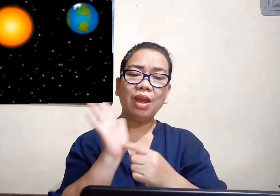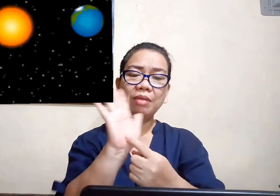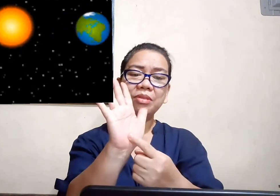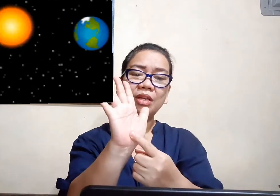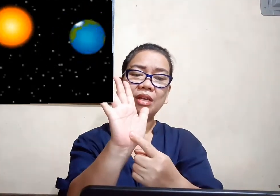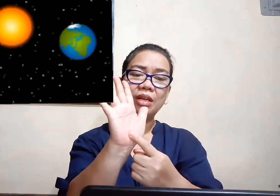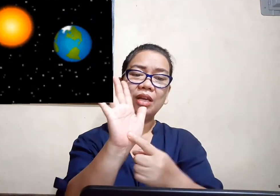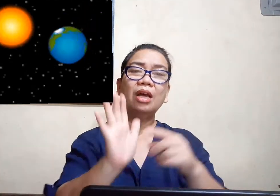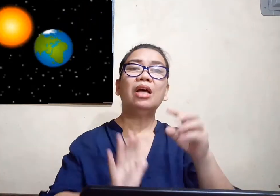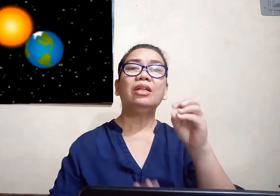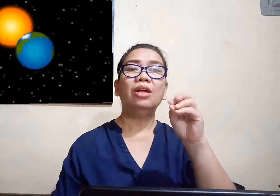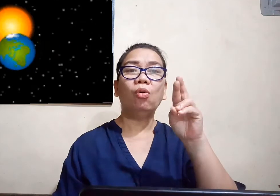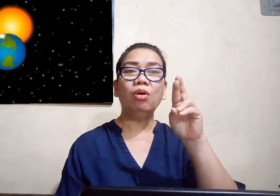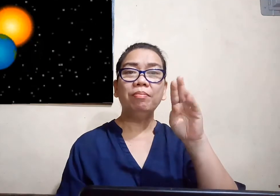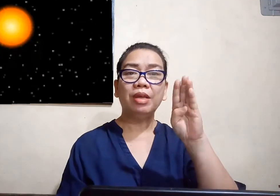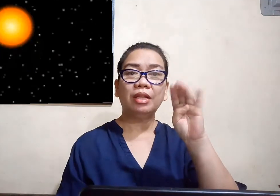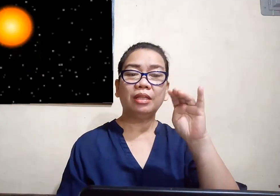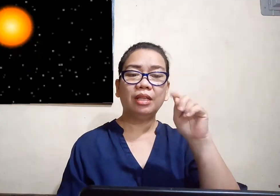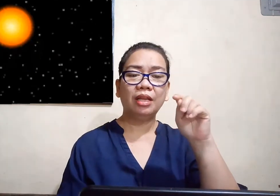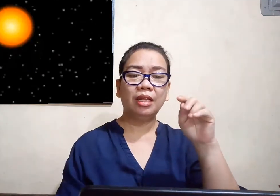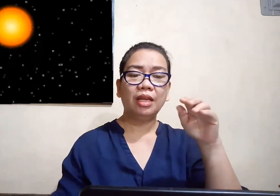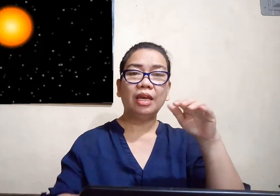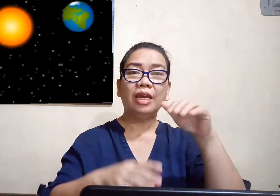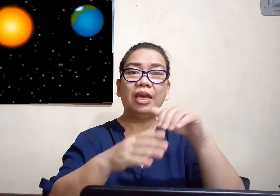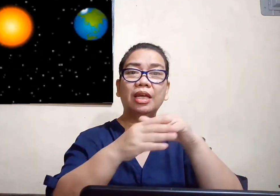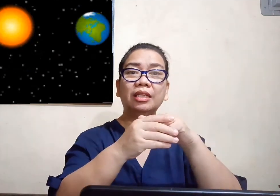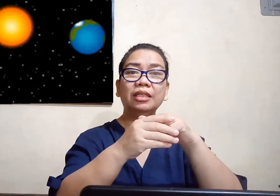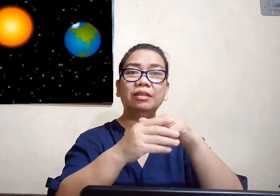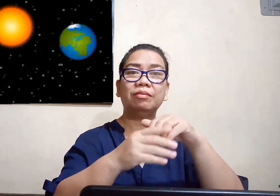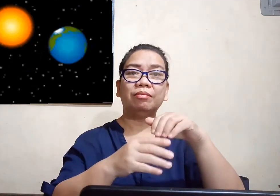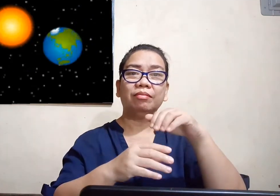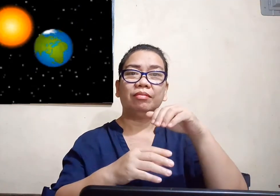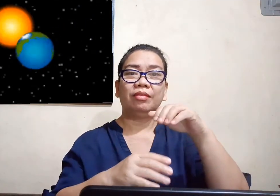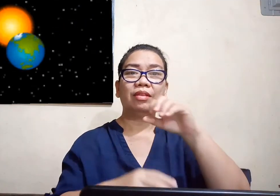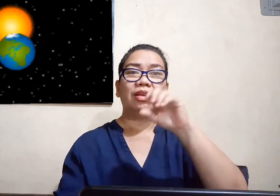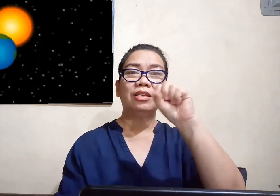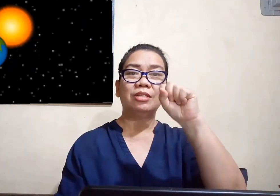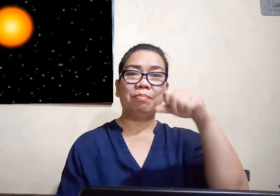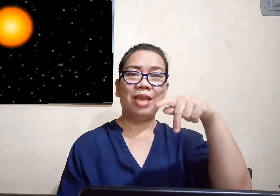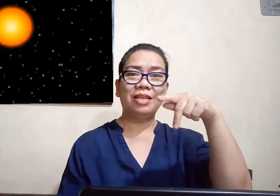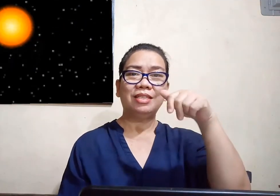the orbit in space